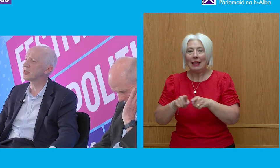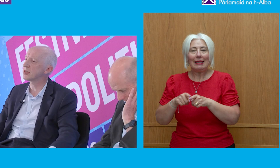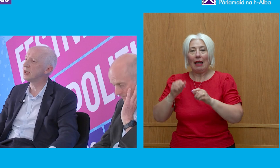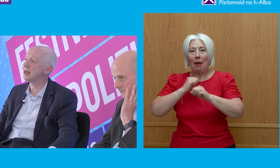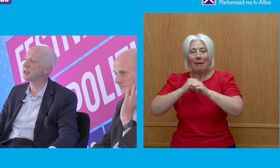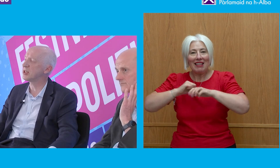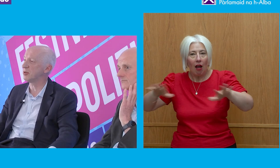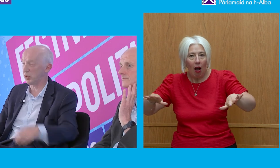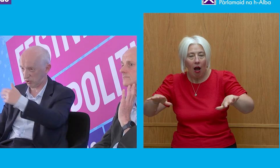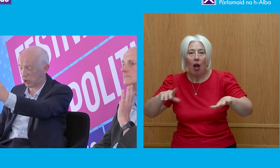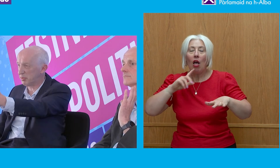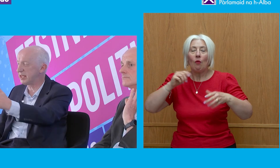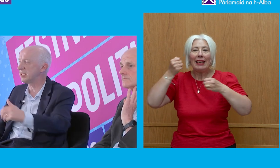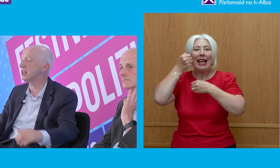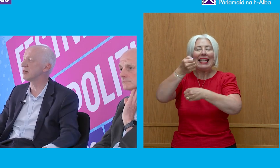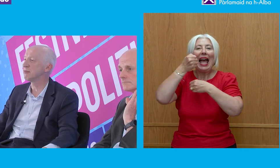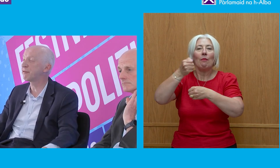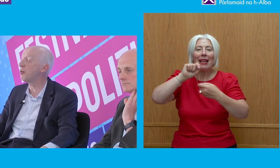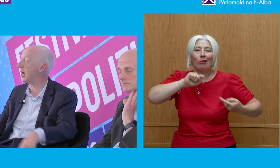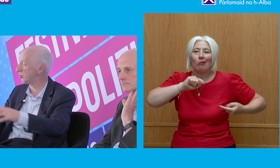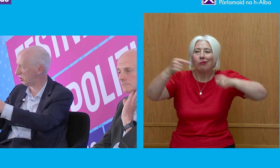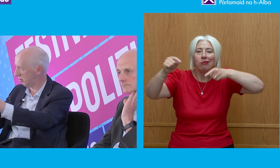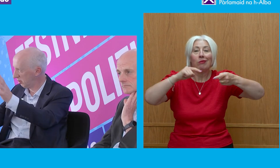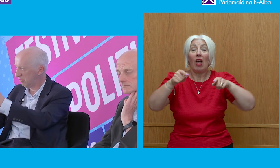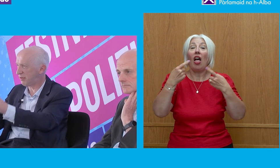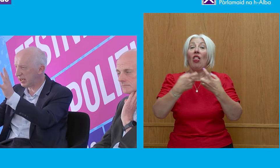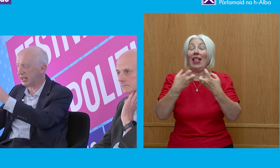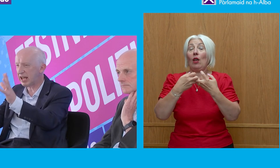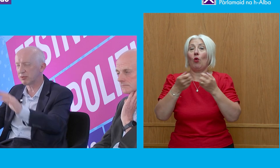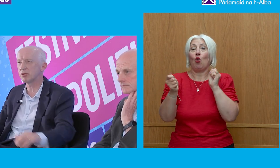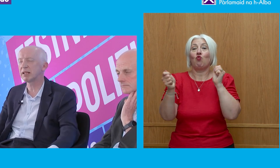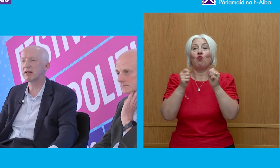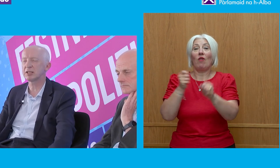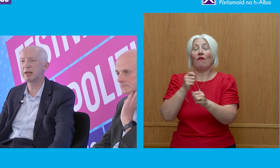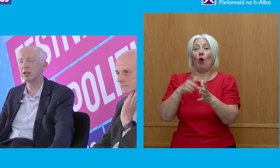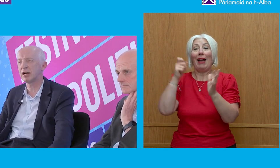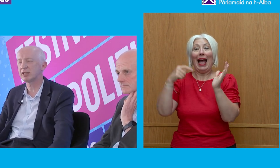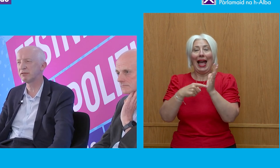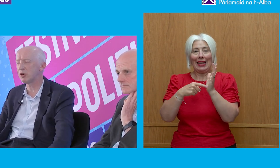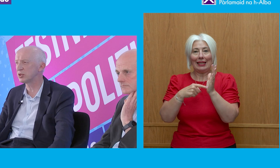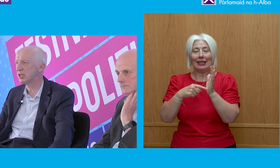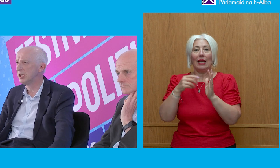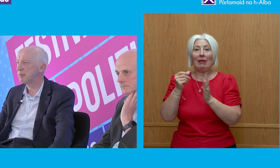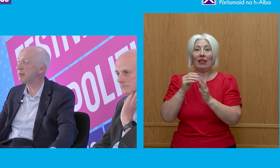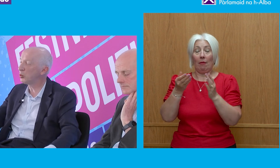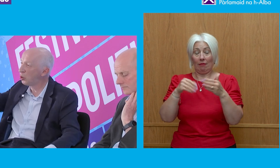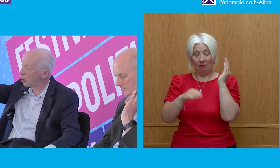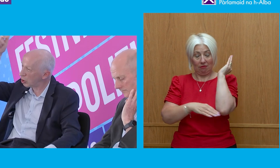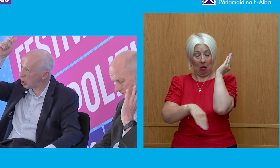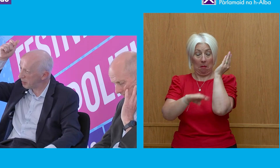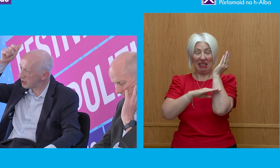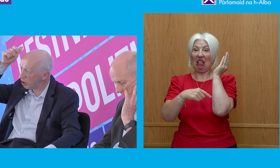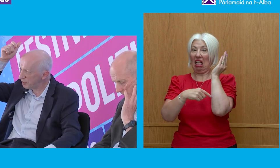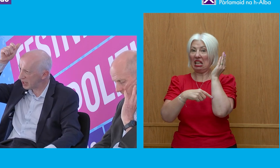against the system, which culminated in the Reform Act, which finally allowed some middle-class people the right to vote, people